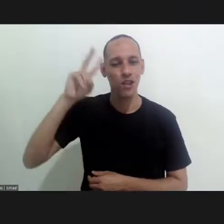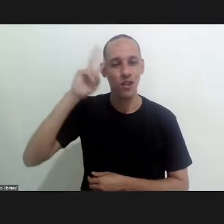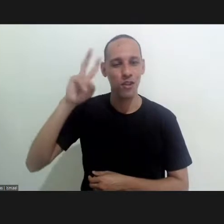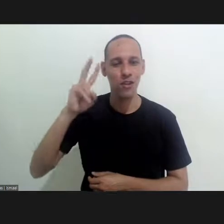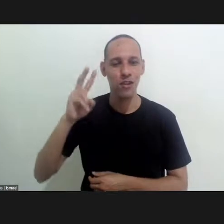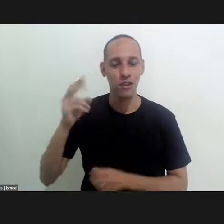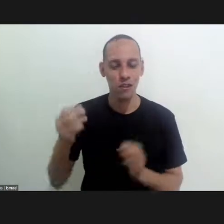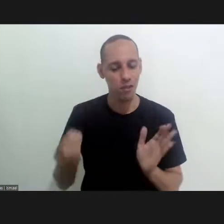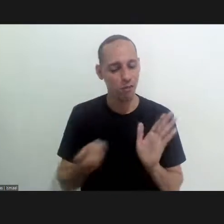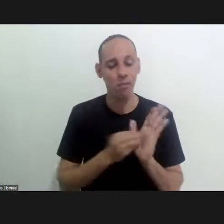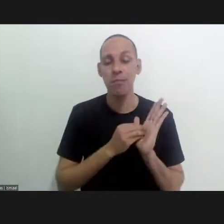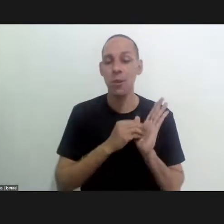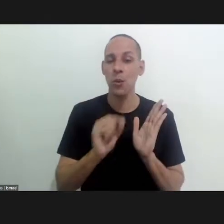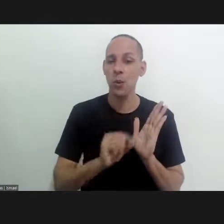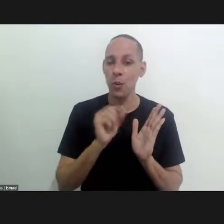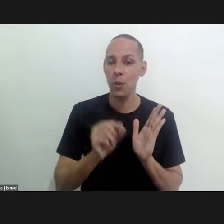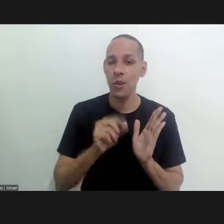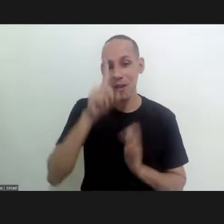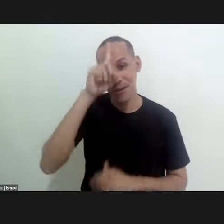history